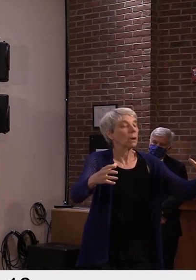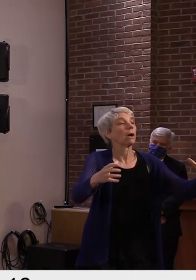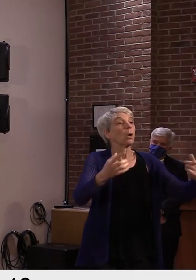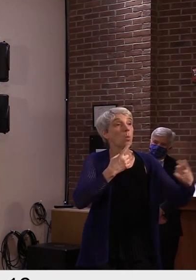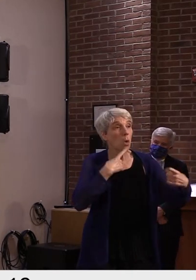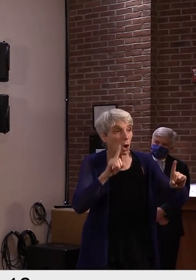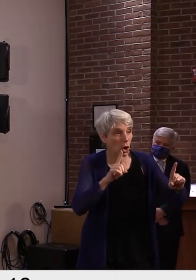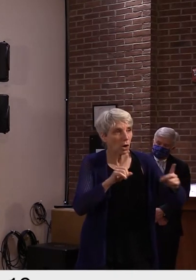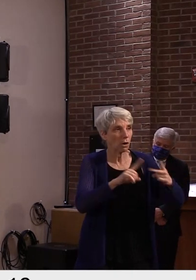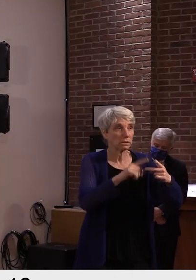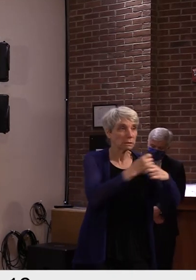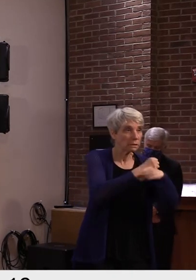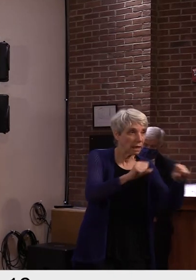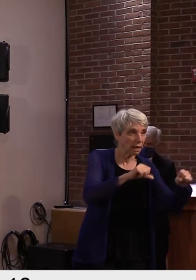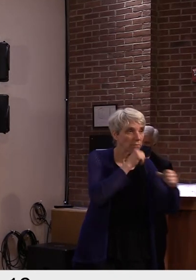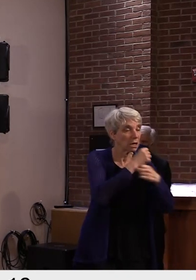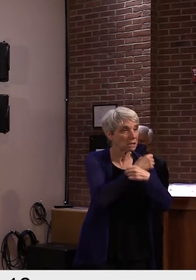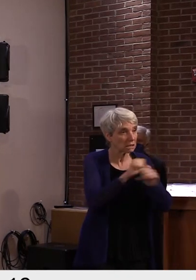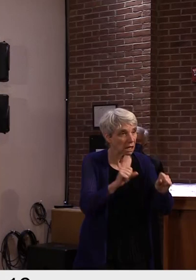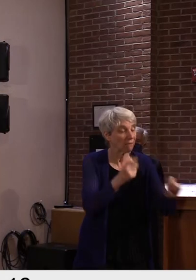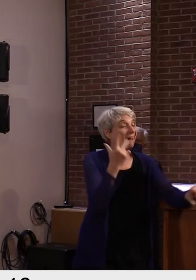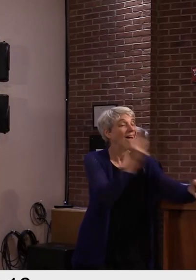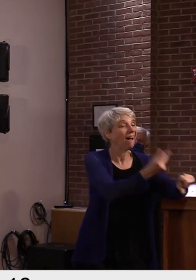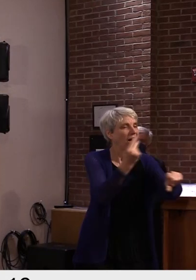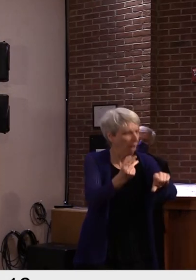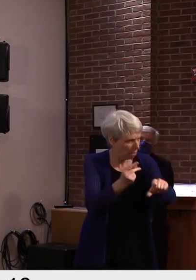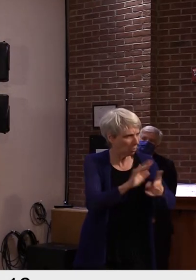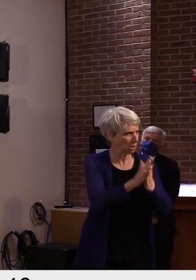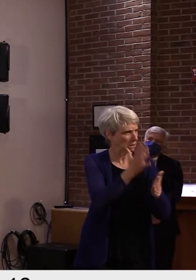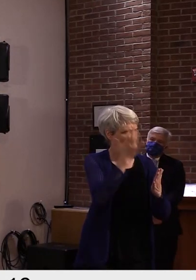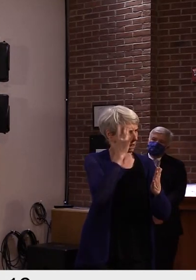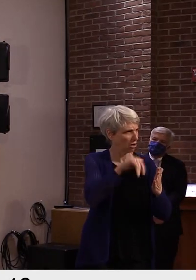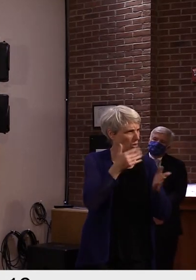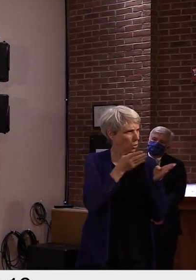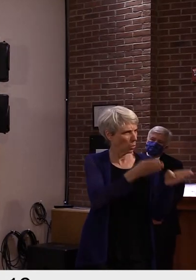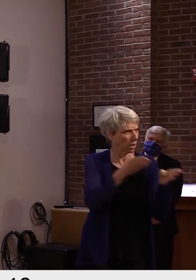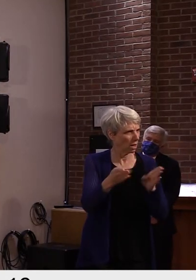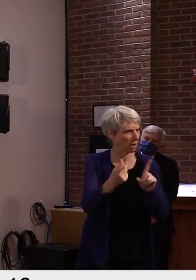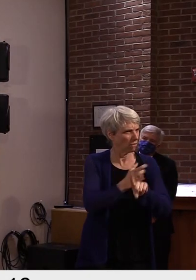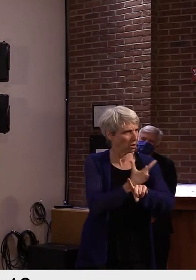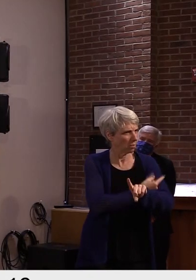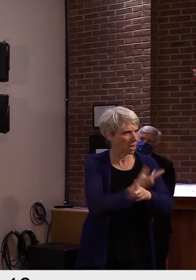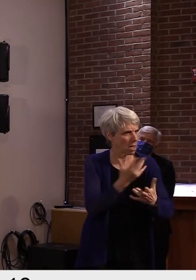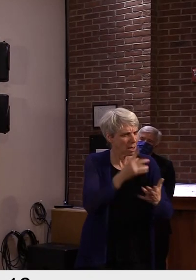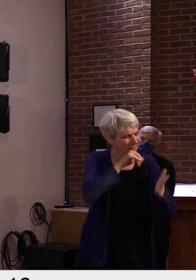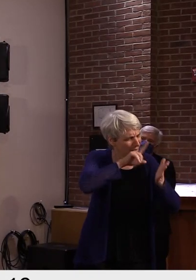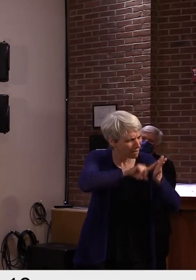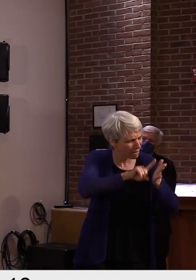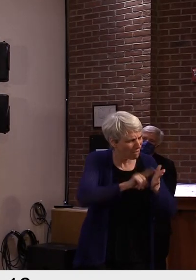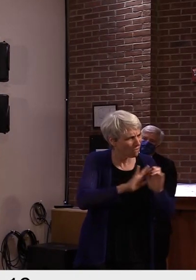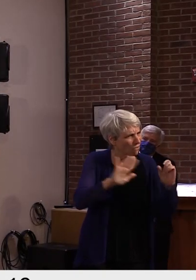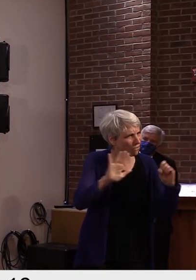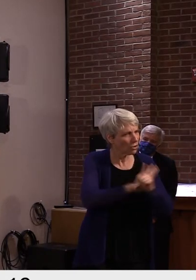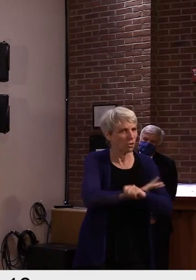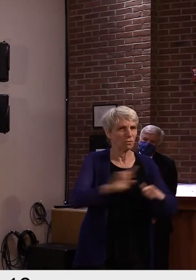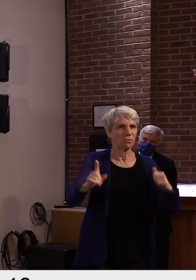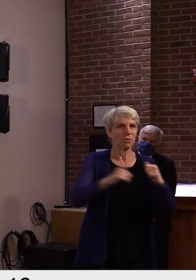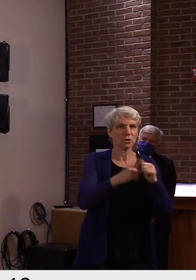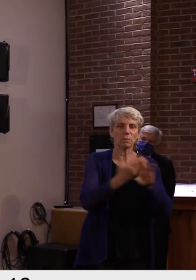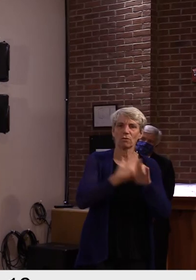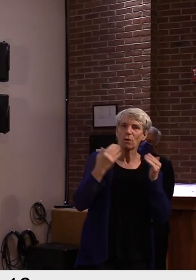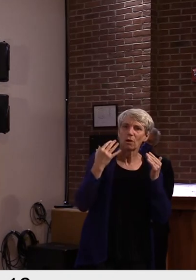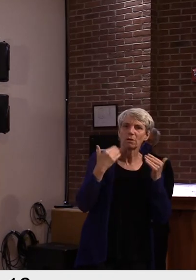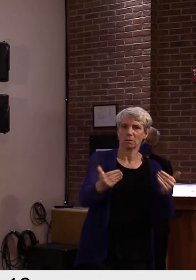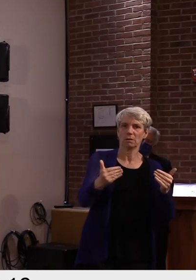I think there'll be a lot more comfort. Because you're right, there are some things that happen